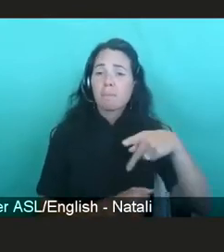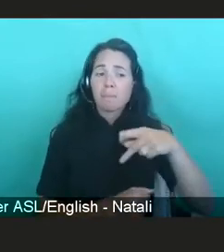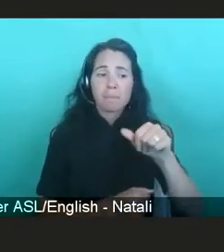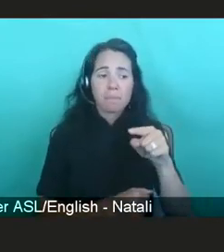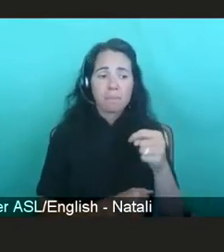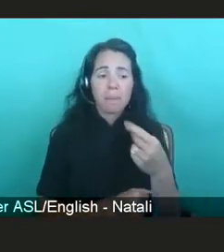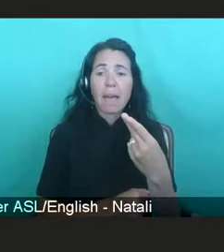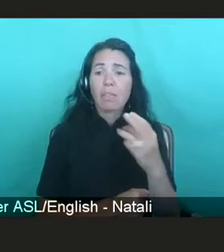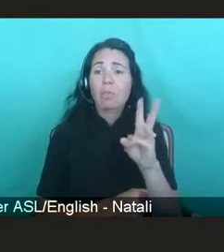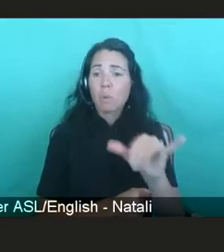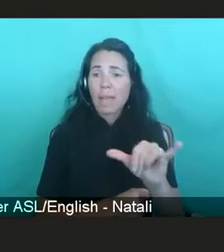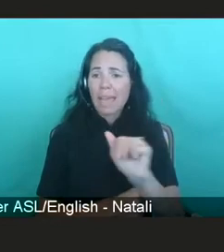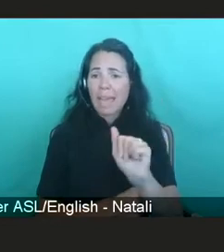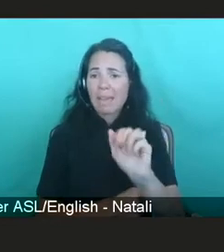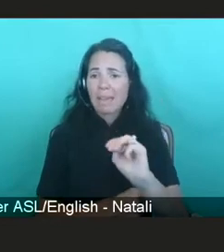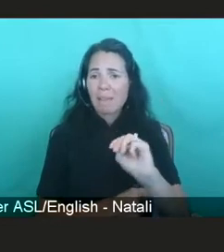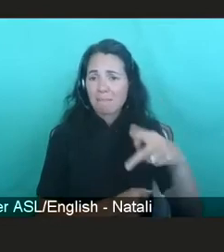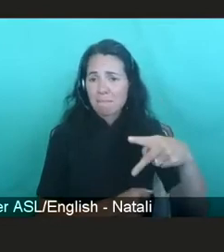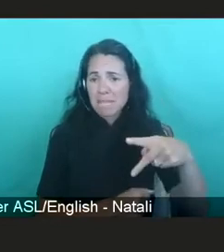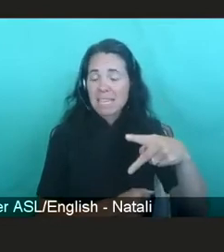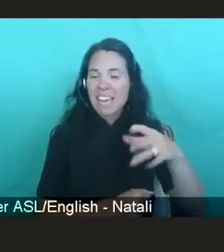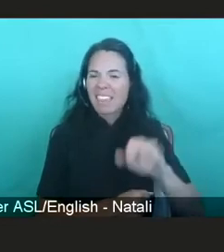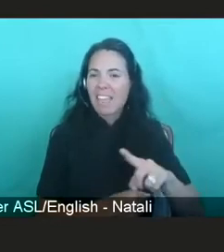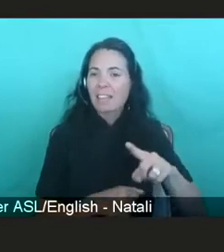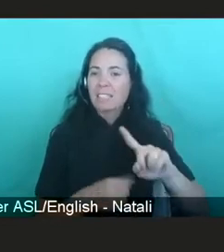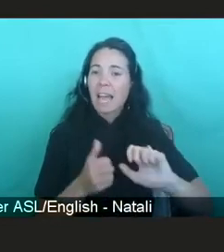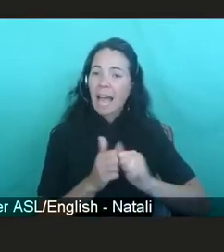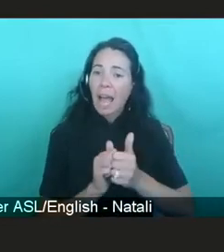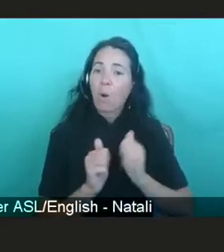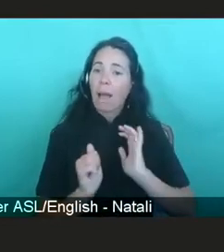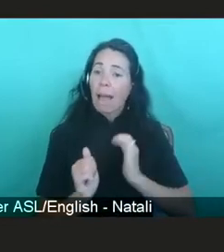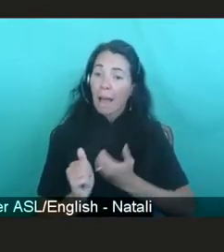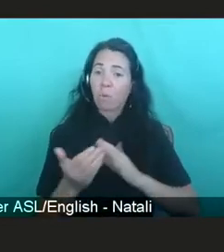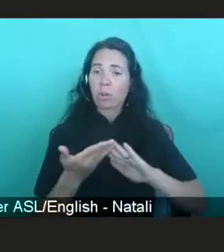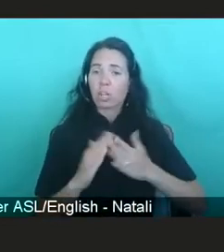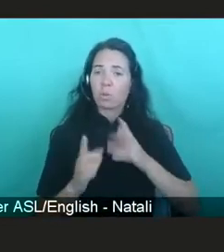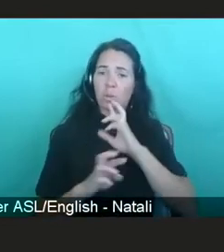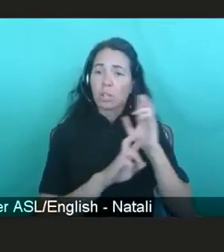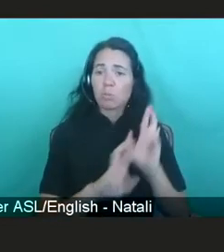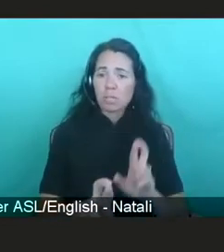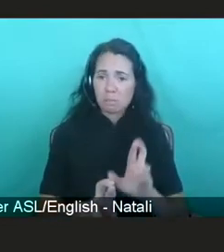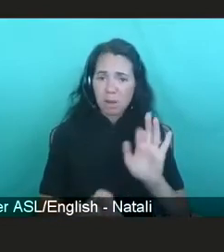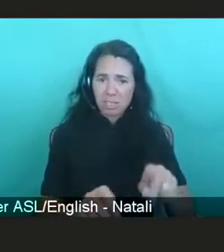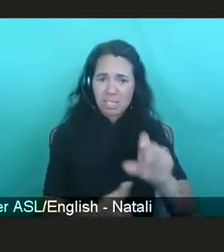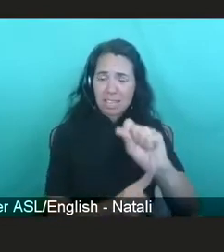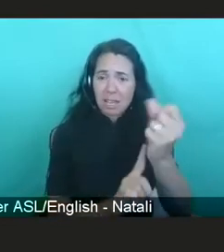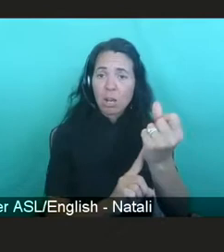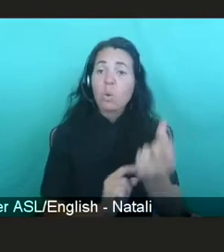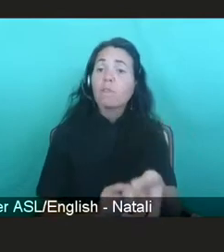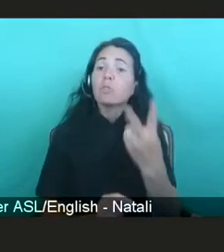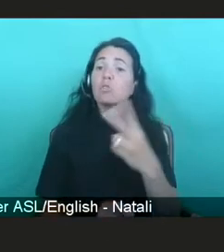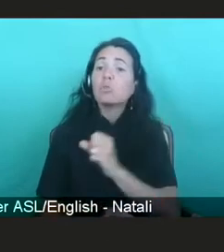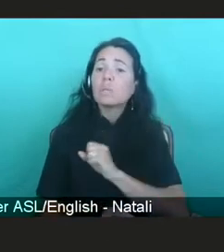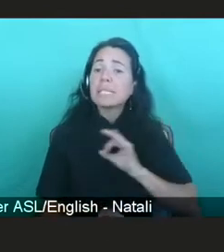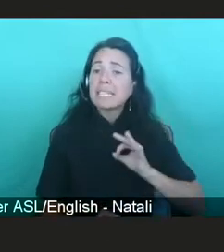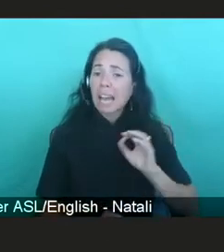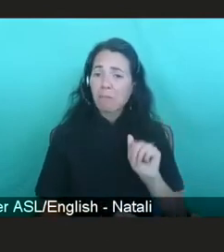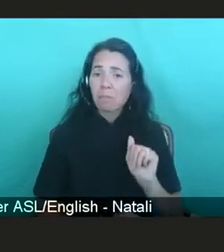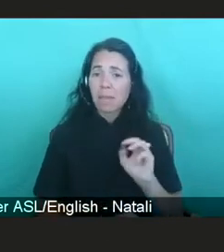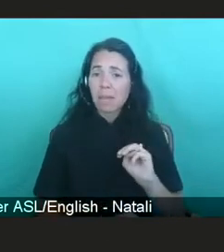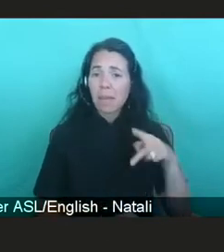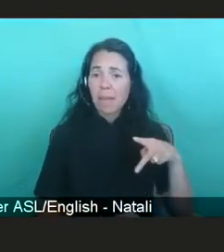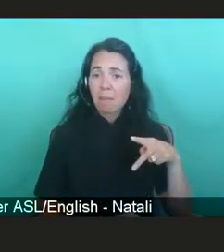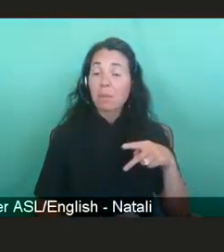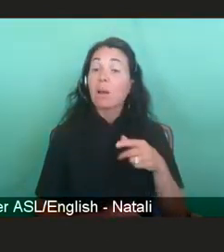response to that crisis. And we have with us two staff members from AMP, the project manager, Jason